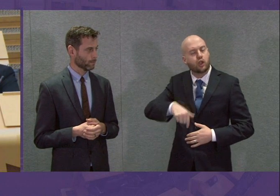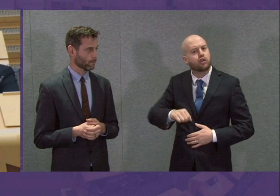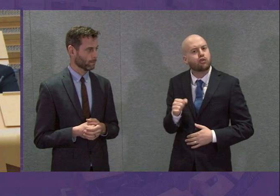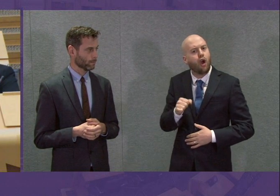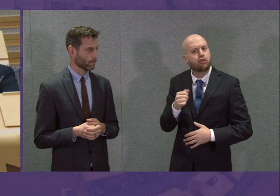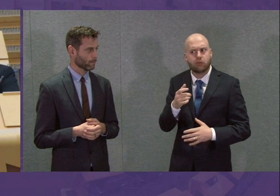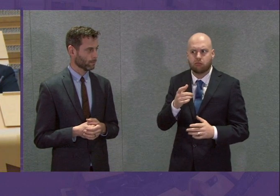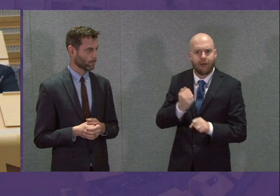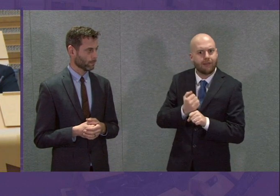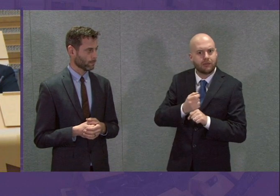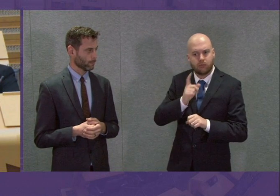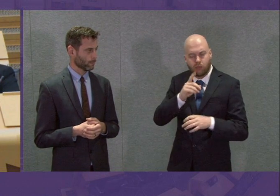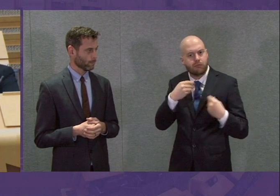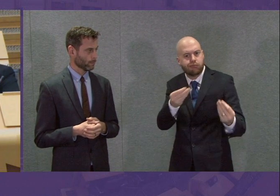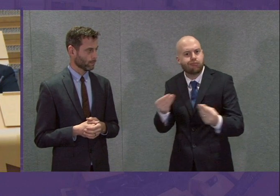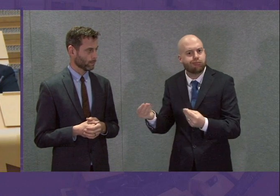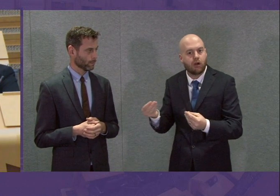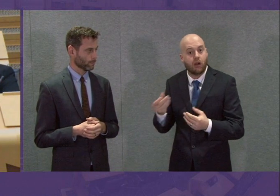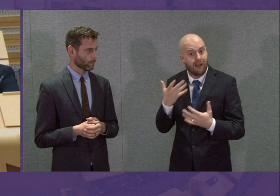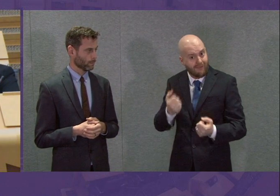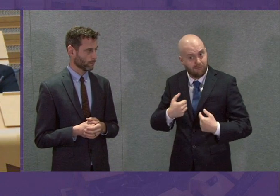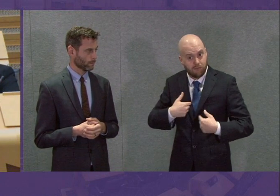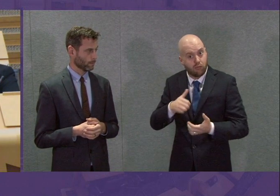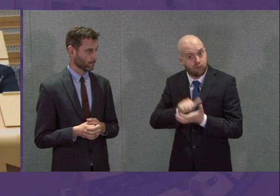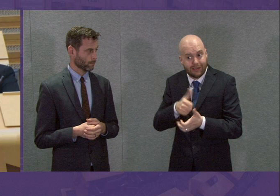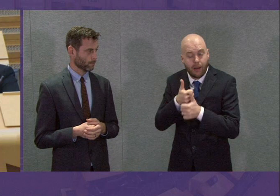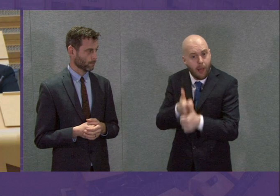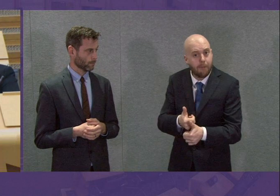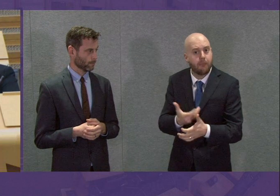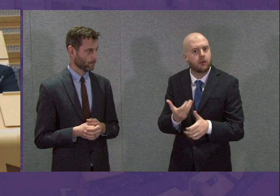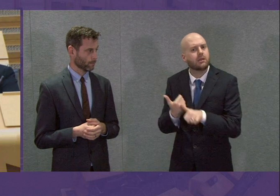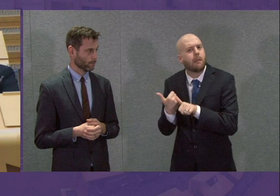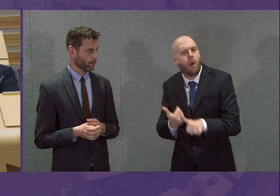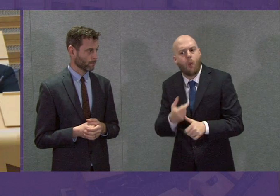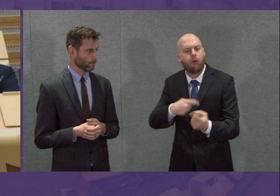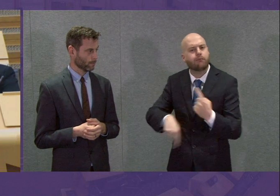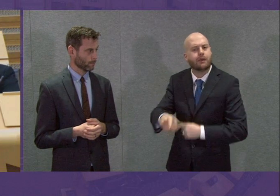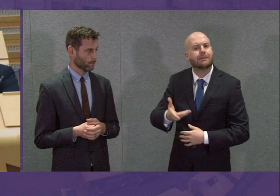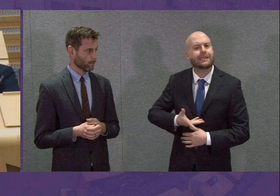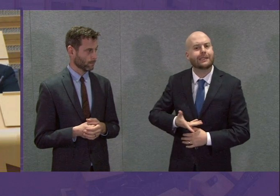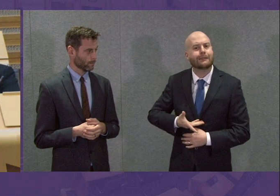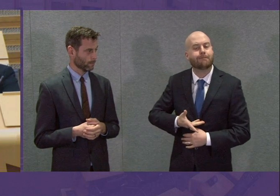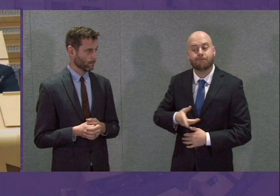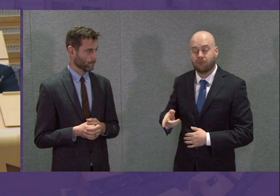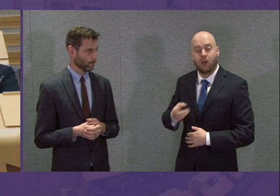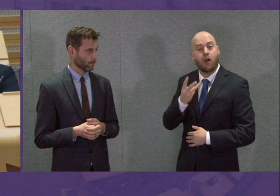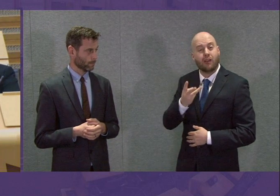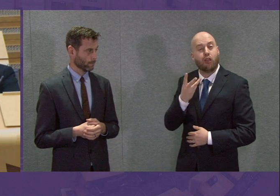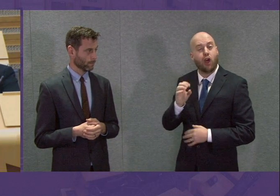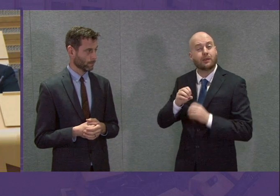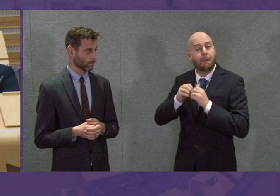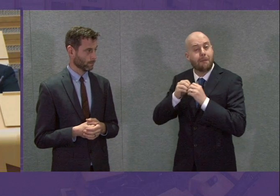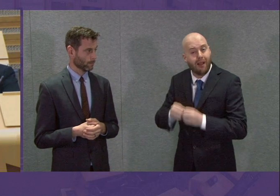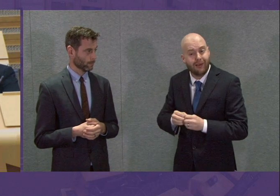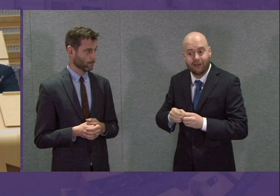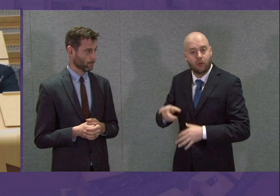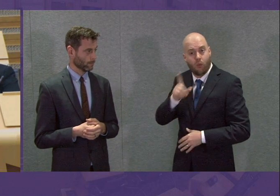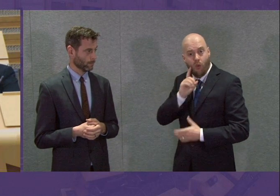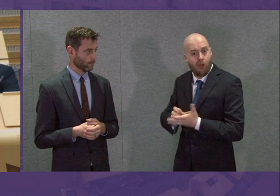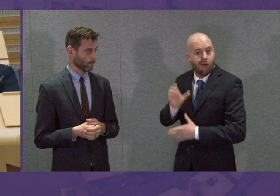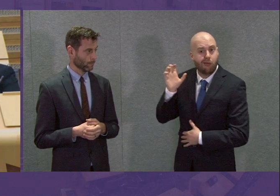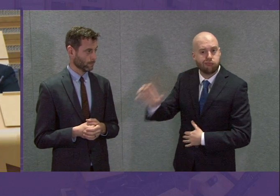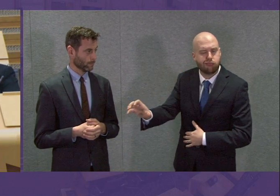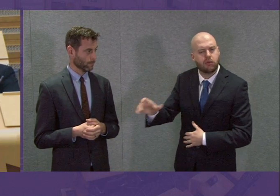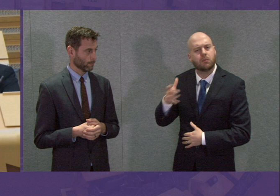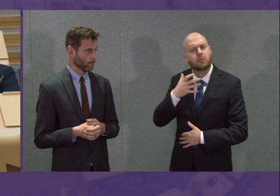prosper with the right help and support. Now, the Chancellor, Rishi Sunak, has backed business with more than £330 billion. Can the First Minister update us on how the